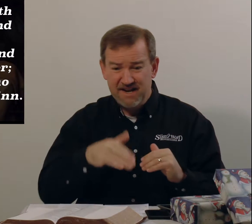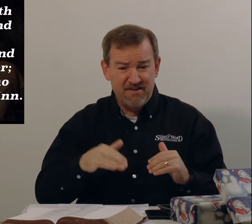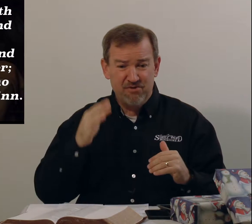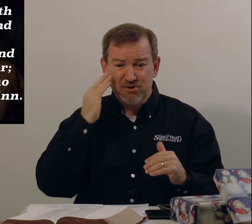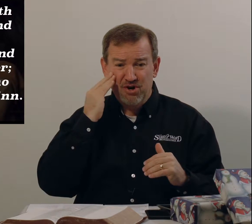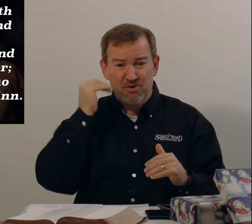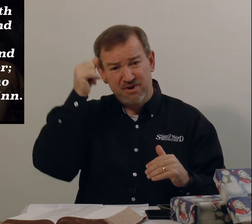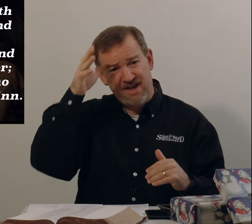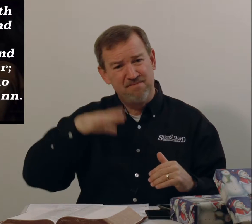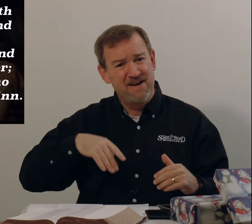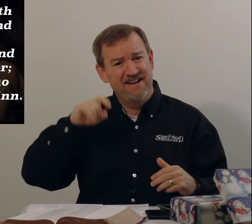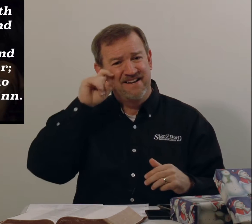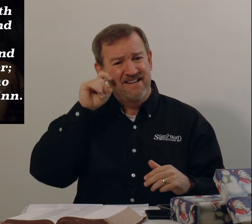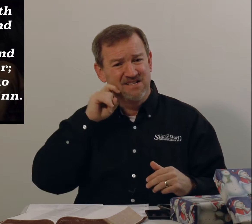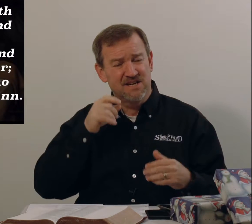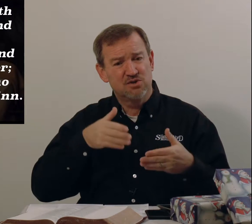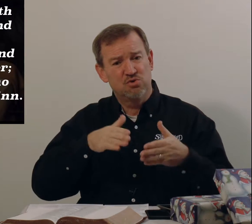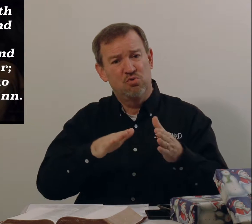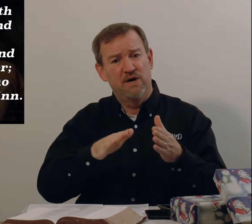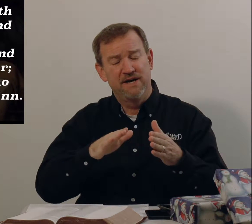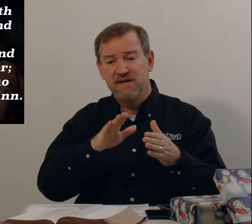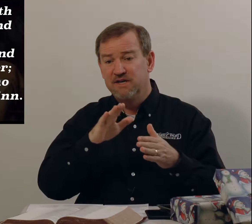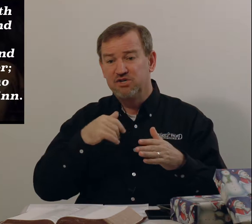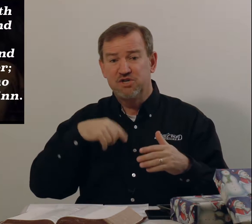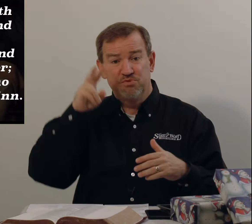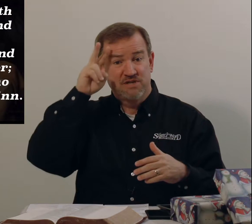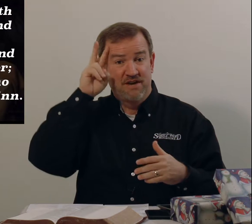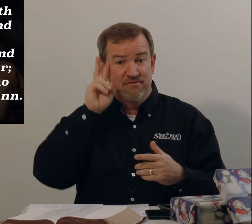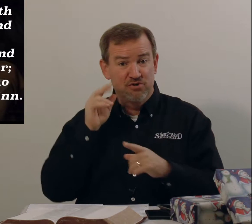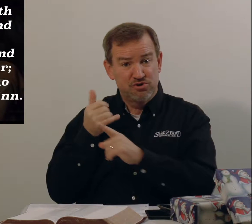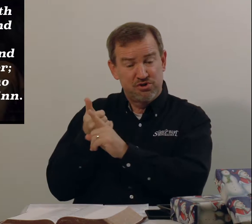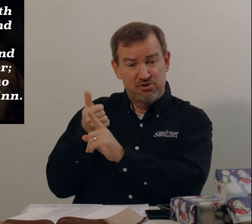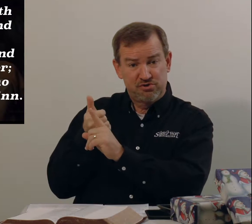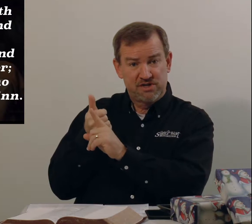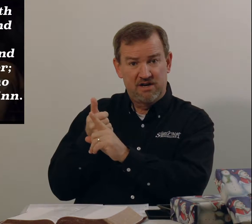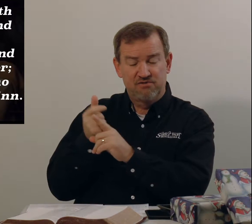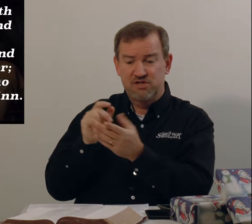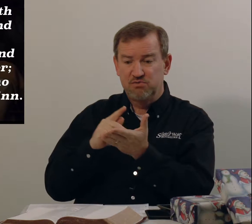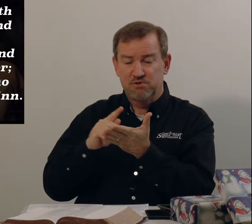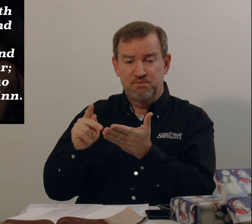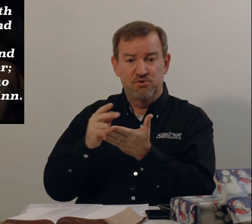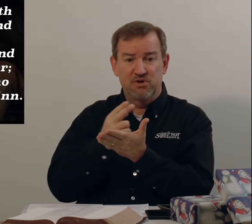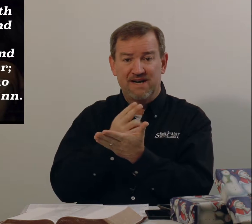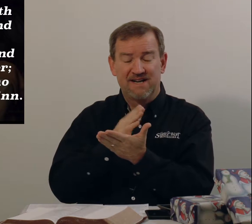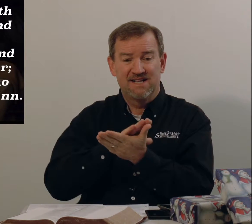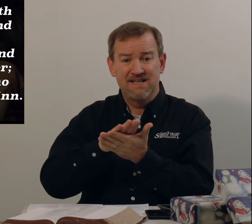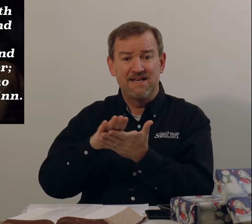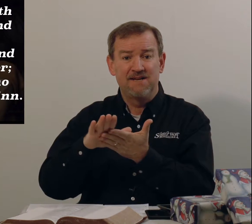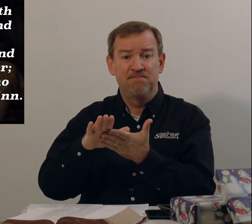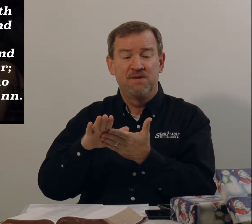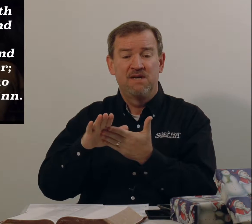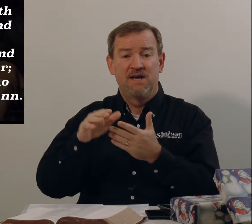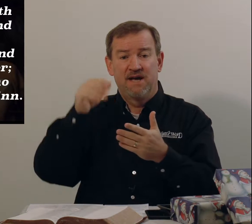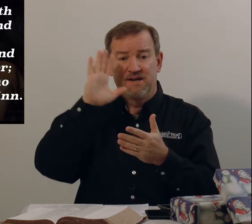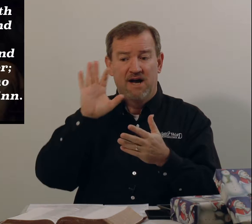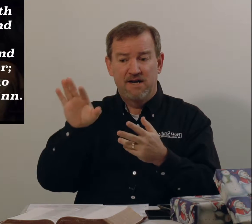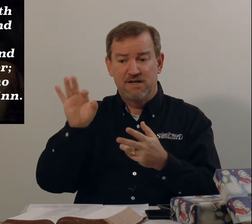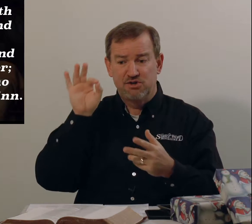never known a man in a sexual way. She was a virgin herself. She was pure and clean. And God had